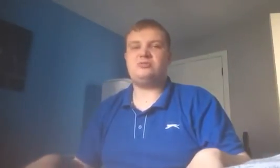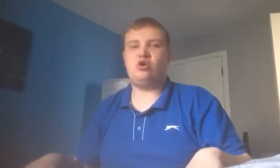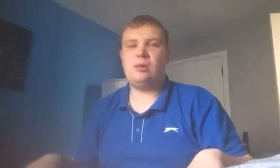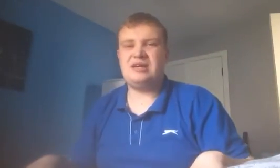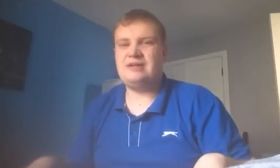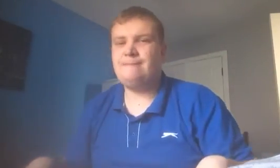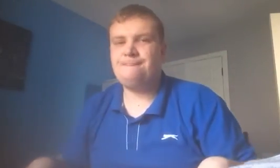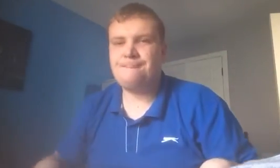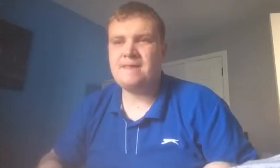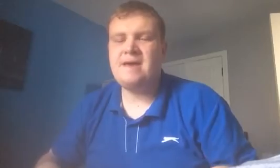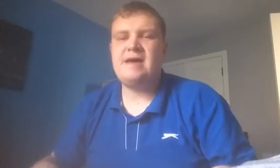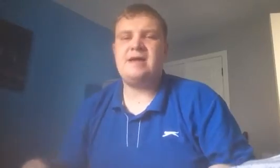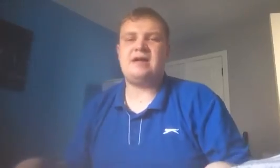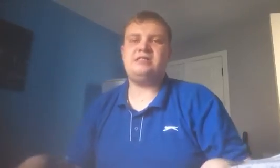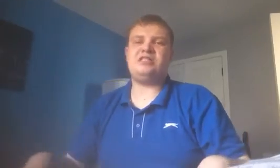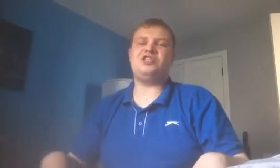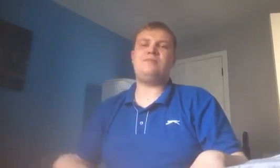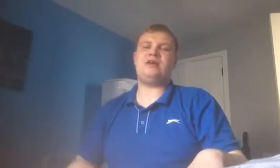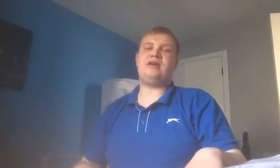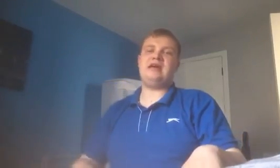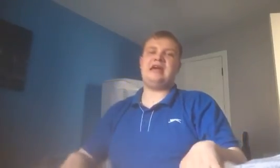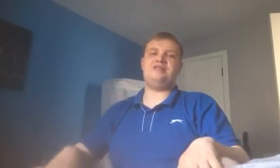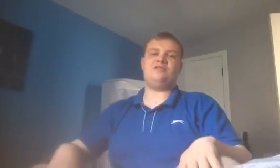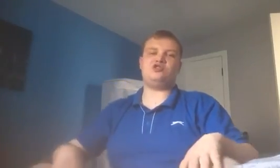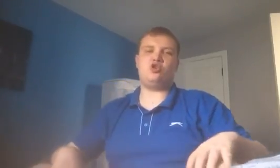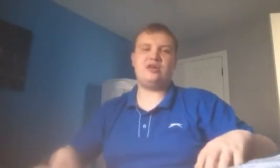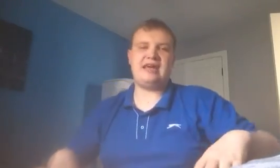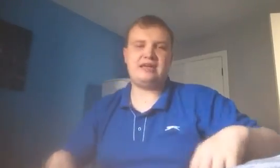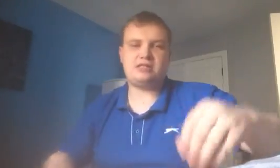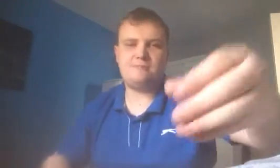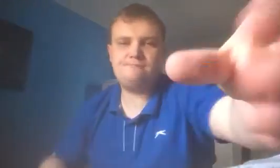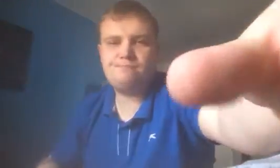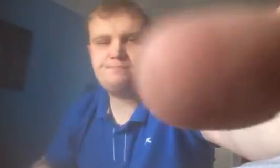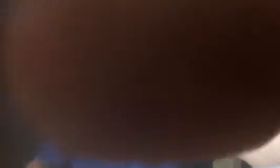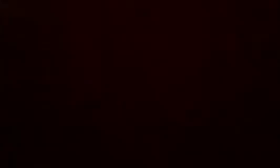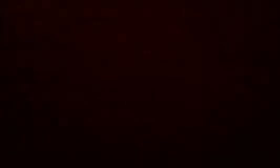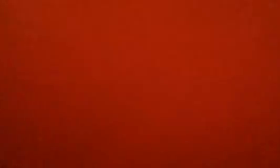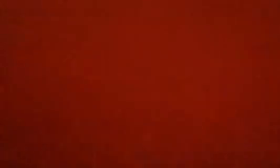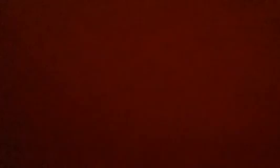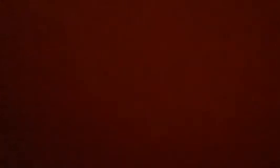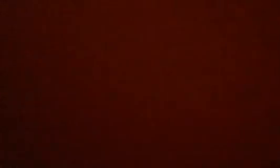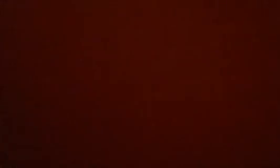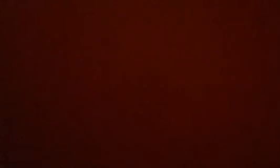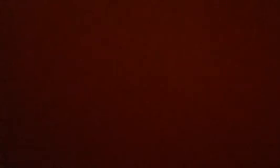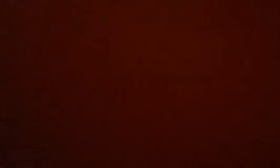the spotlight. And I can see Germany. Heading for a shocking exit. Cartoon bore a Let's